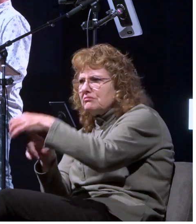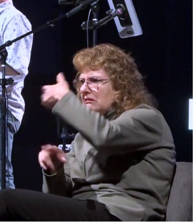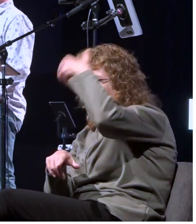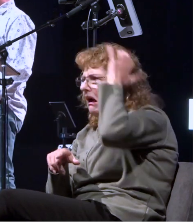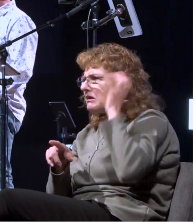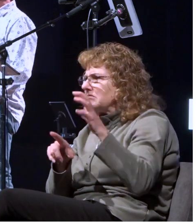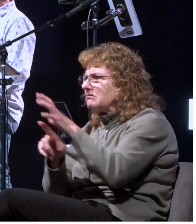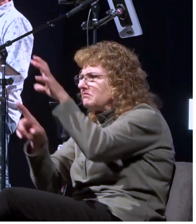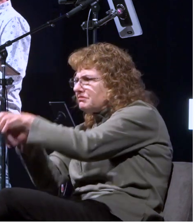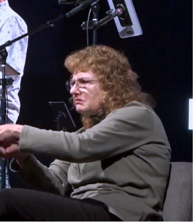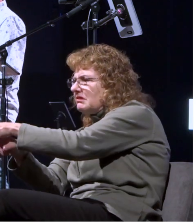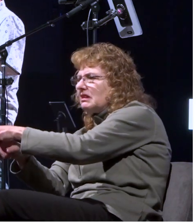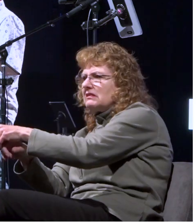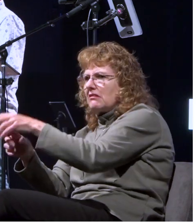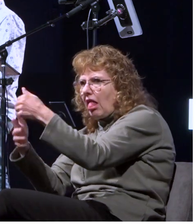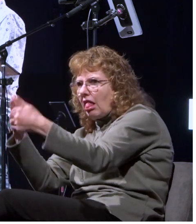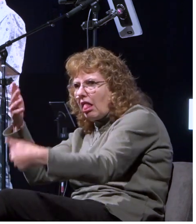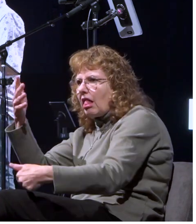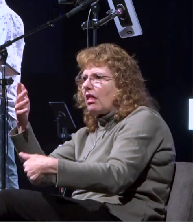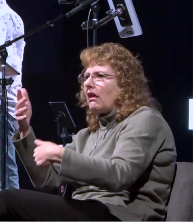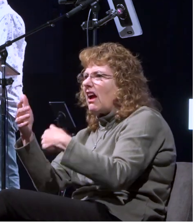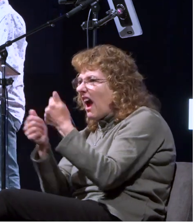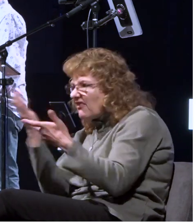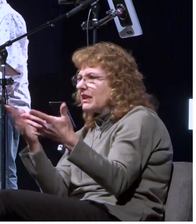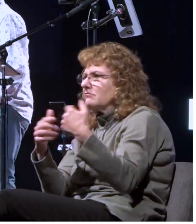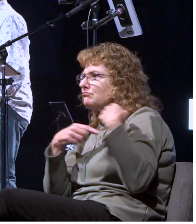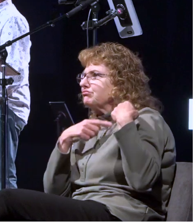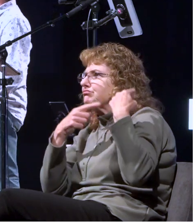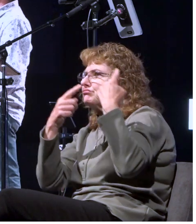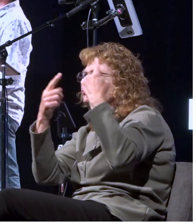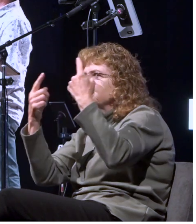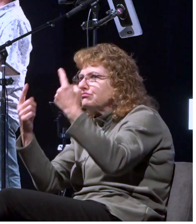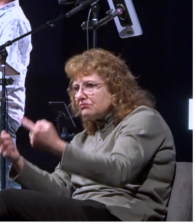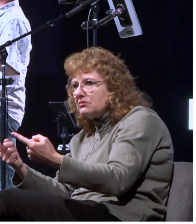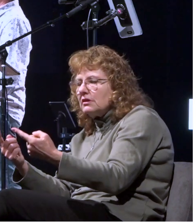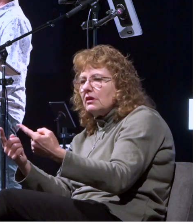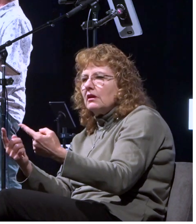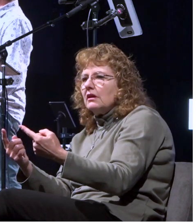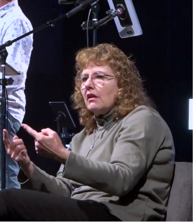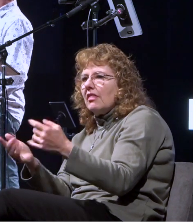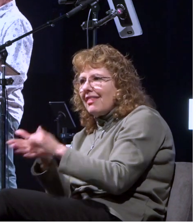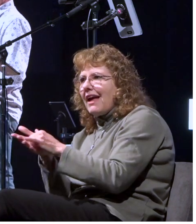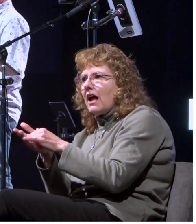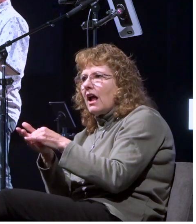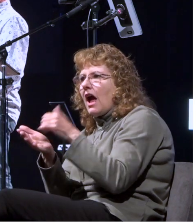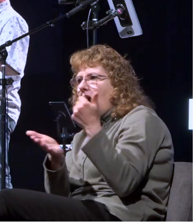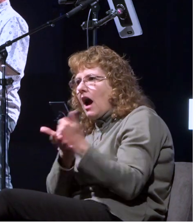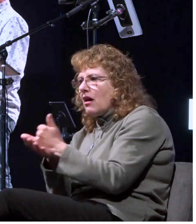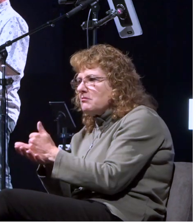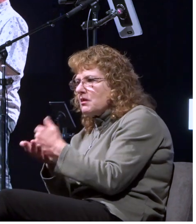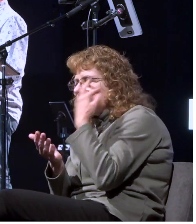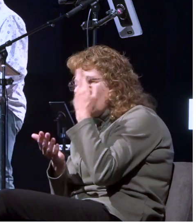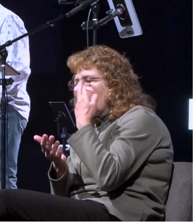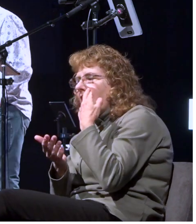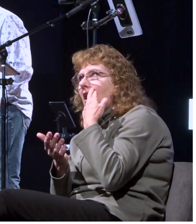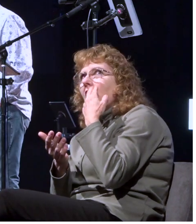but all of these things they informed look god is faithful god's faithful